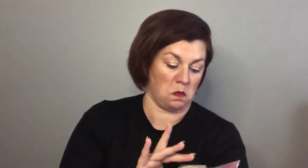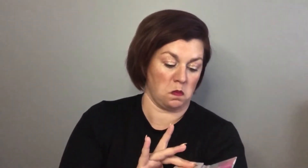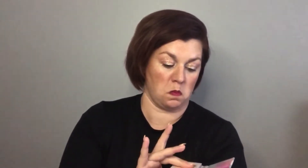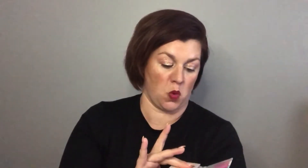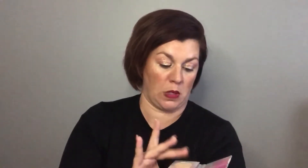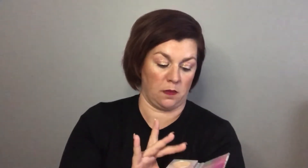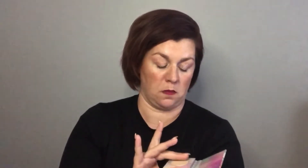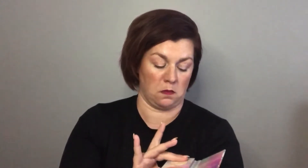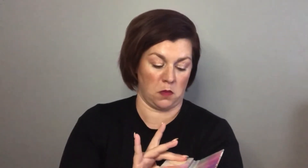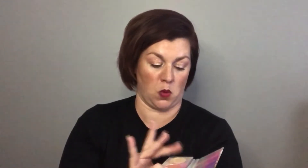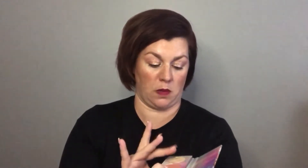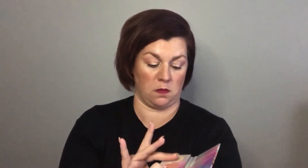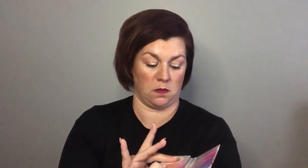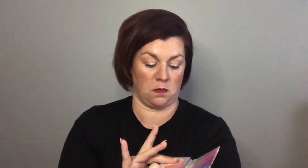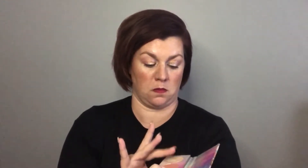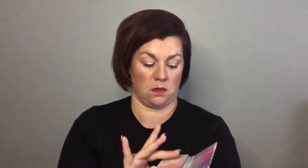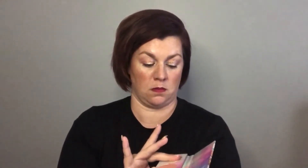okay okay okay